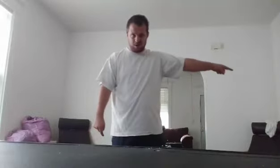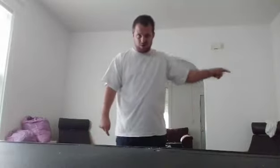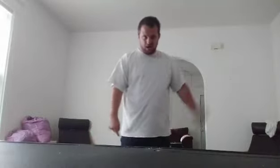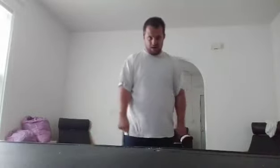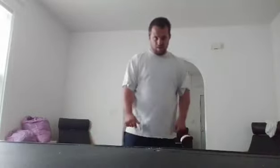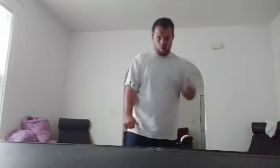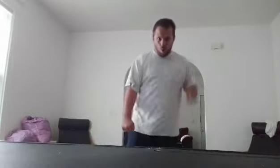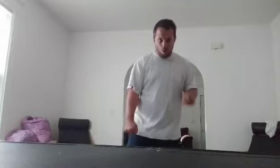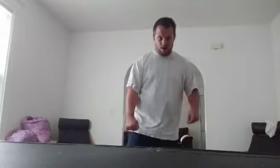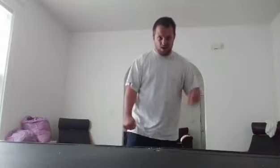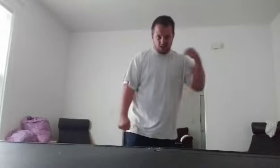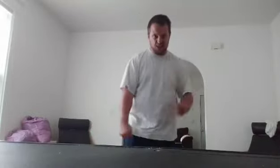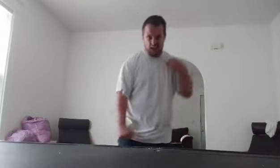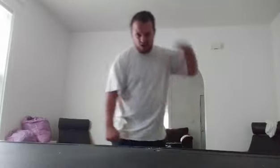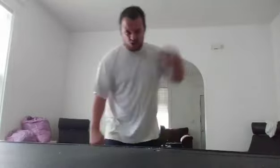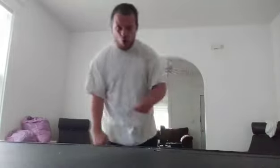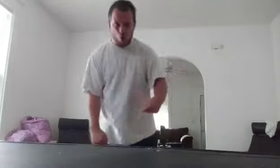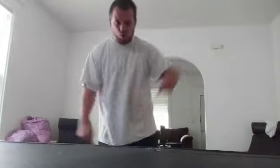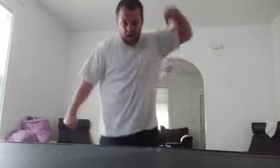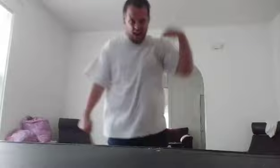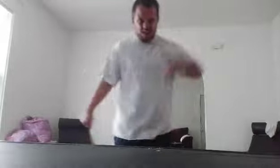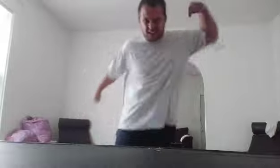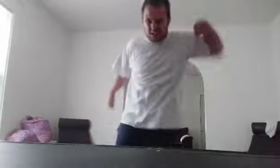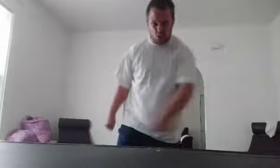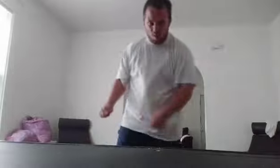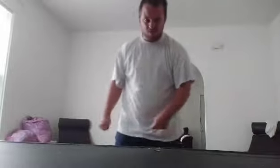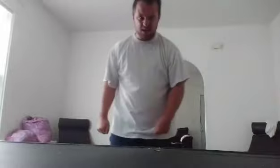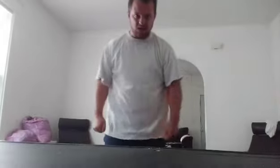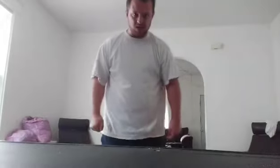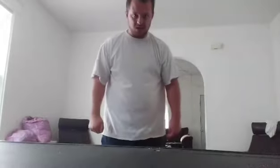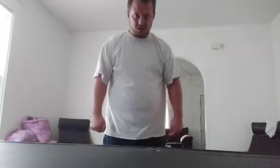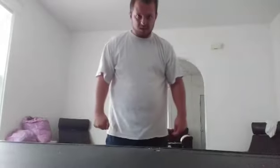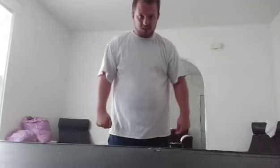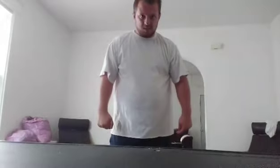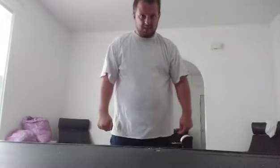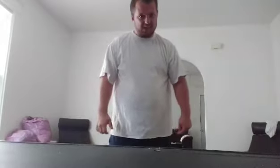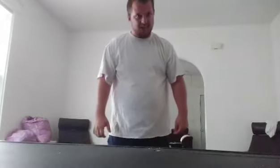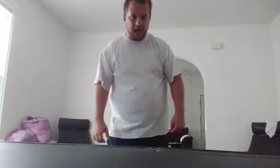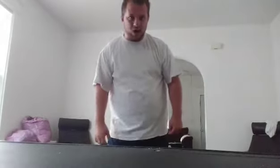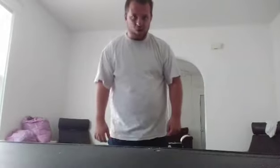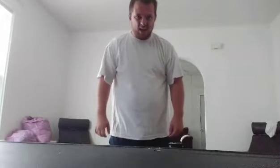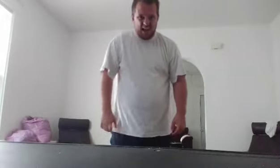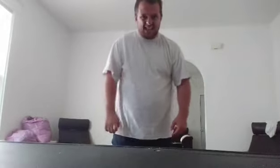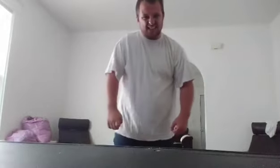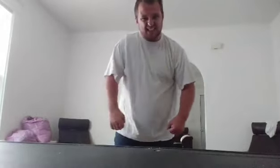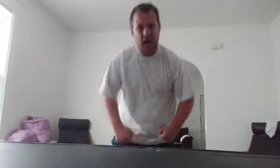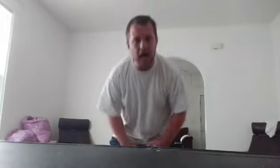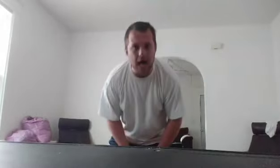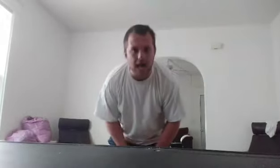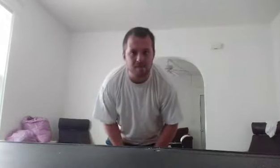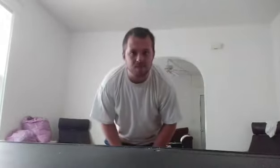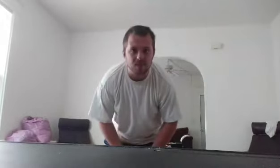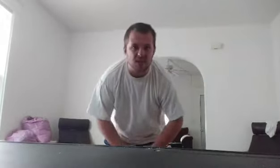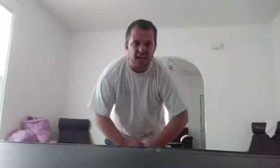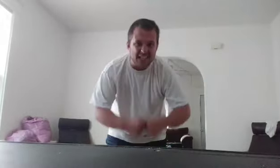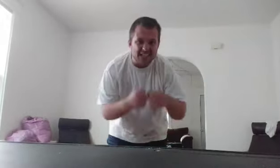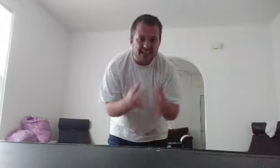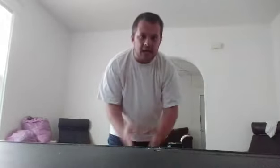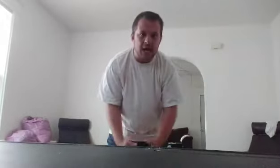And I'm going to get gold in this company, because now it's time. It's time